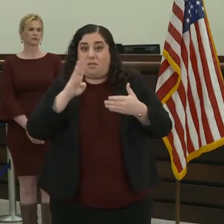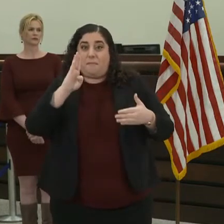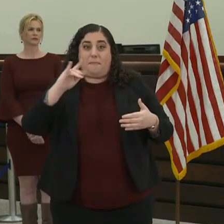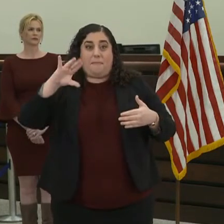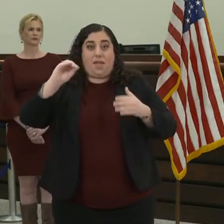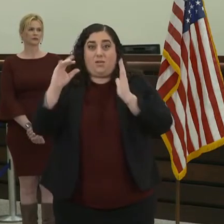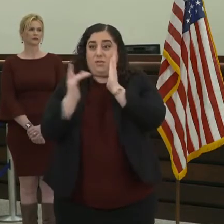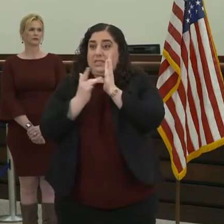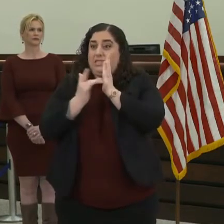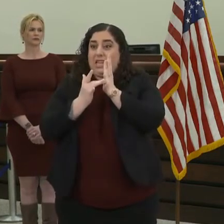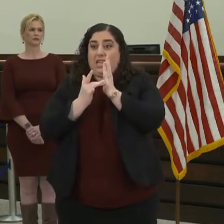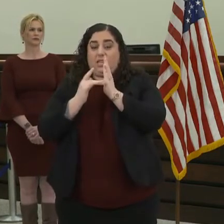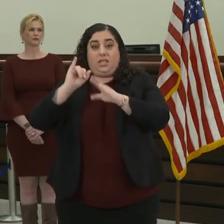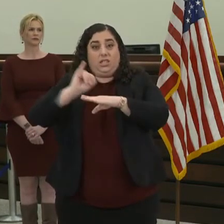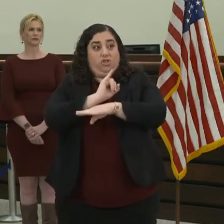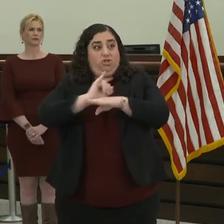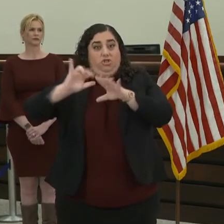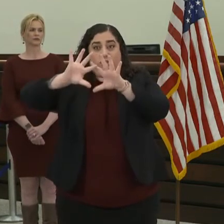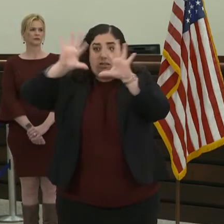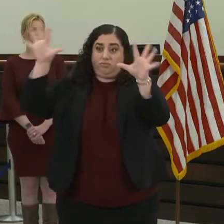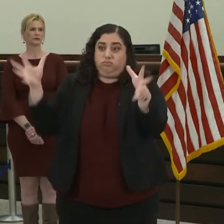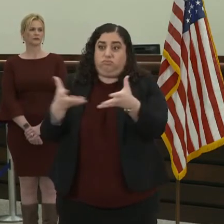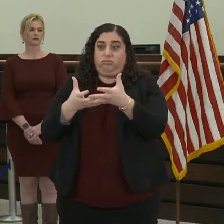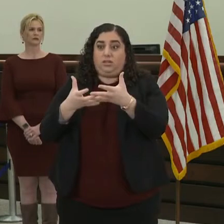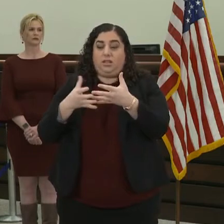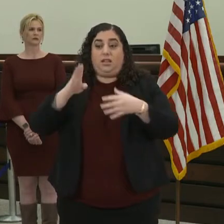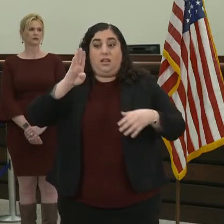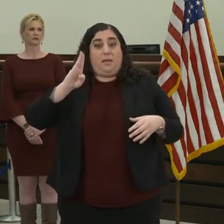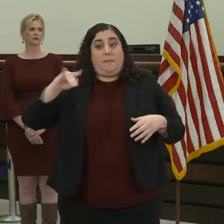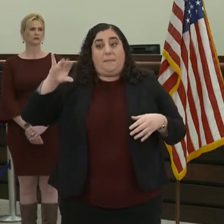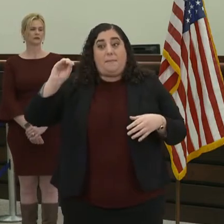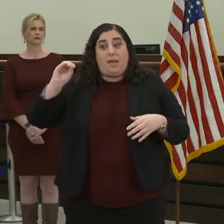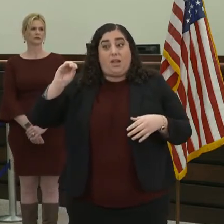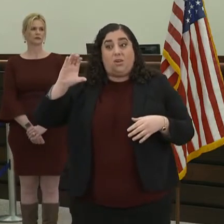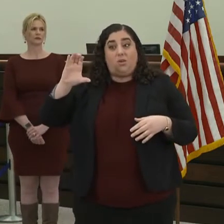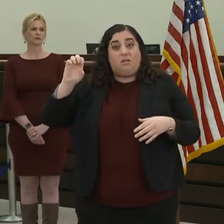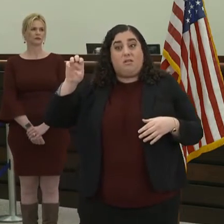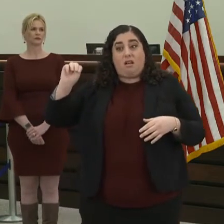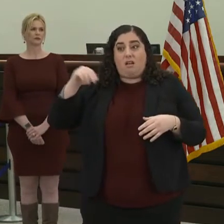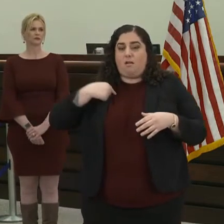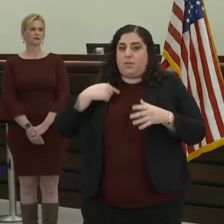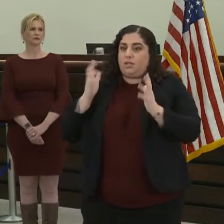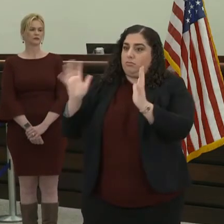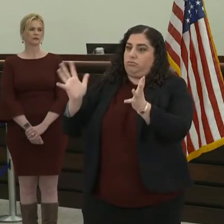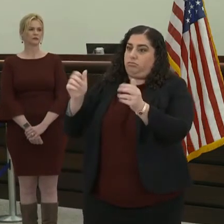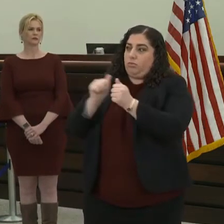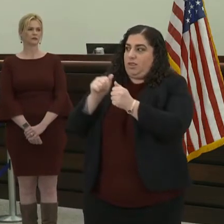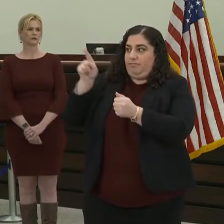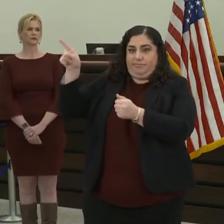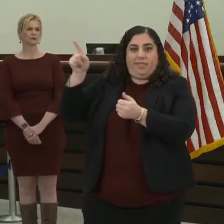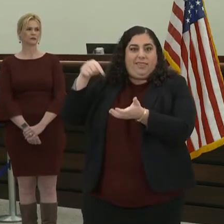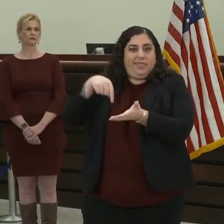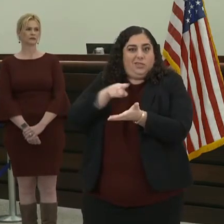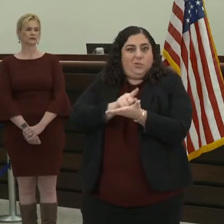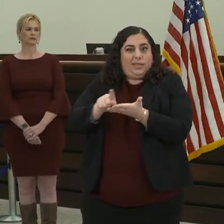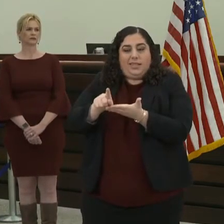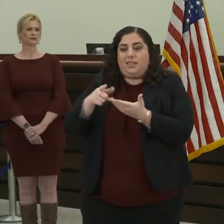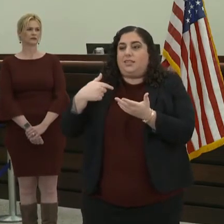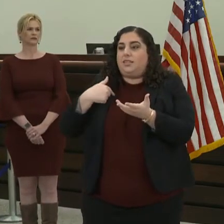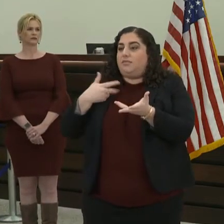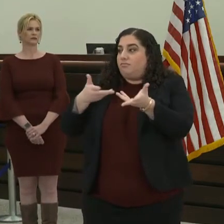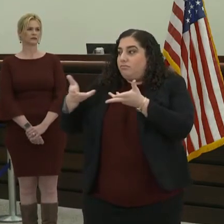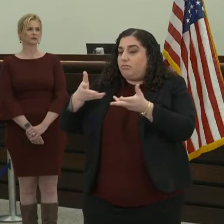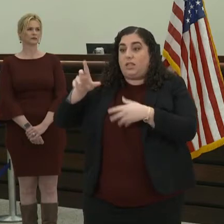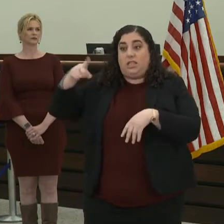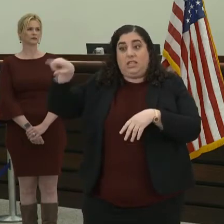BioComm earlier this week. We have seen this industry step up like never before to address this global